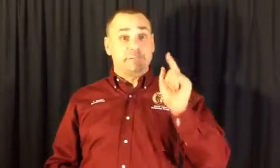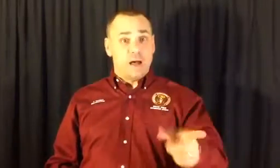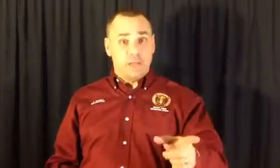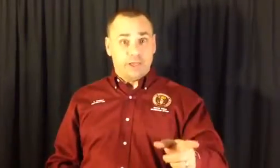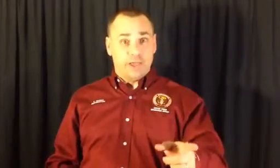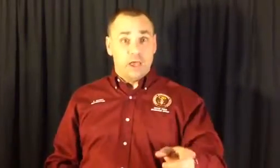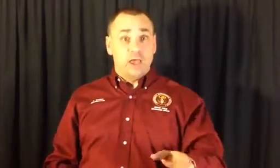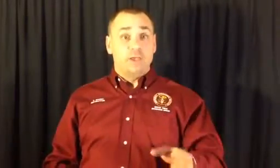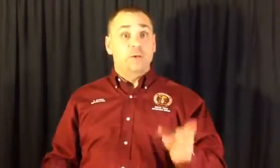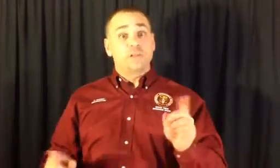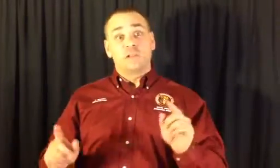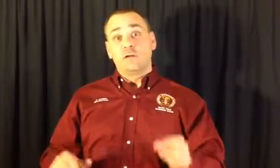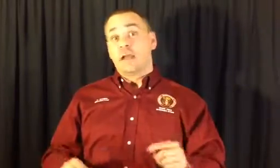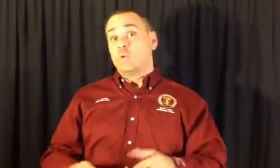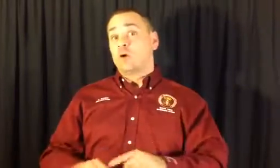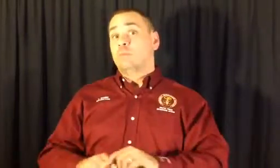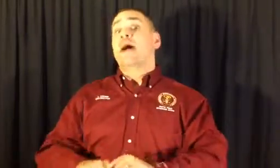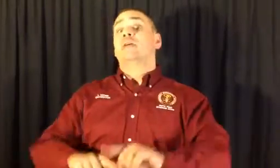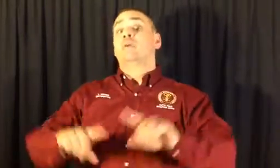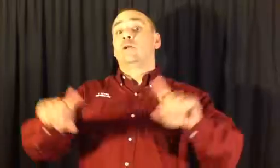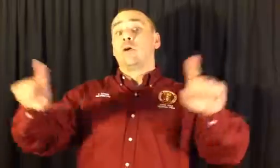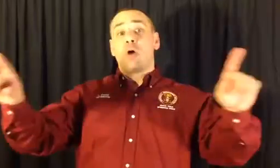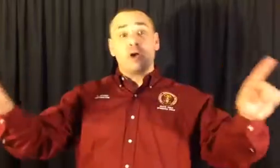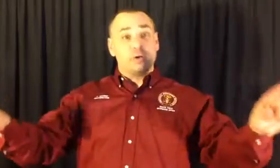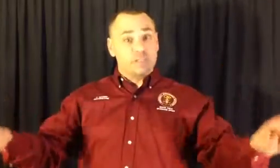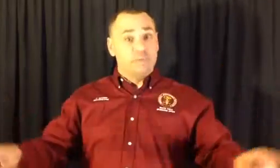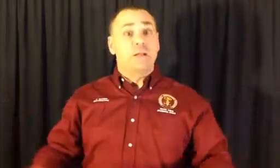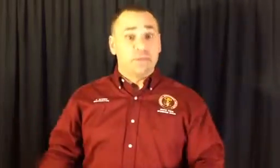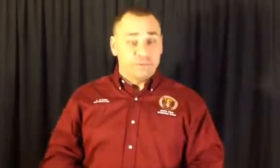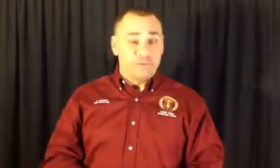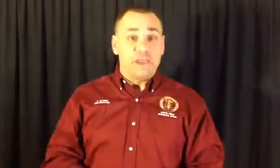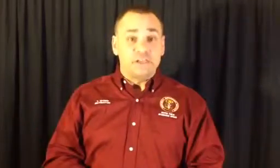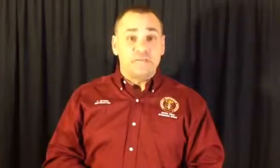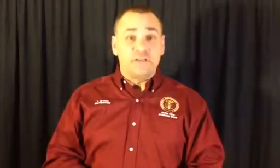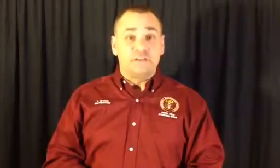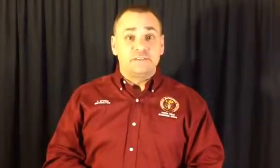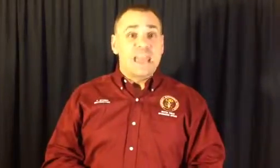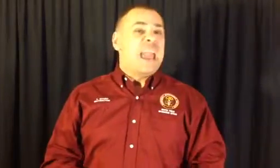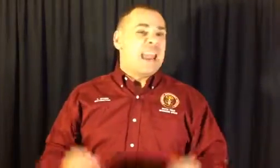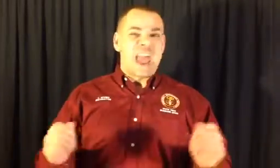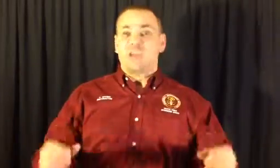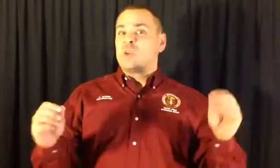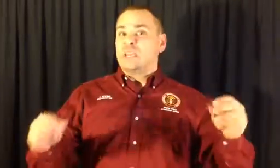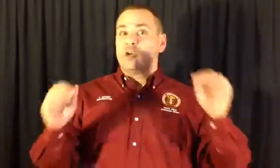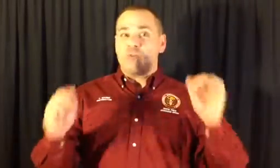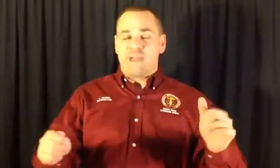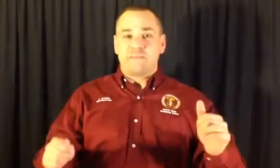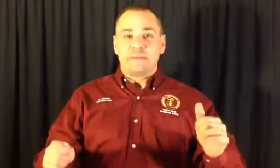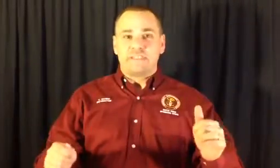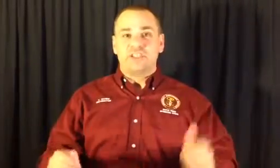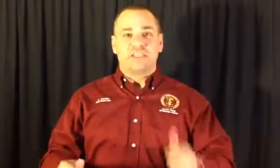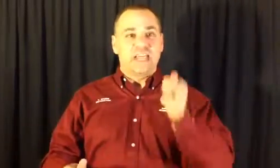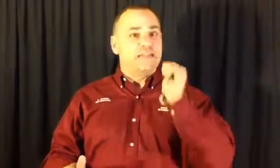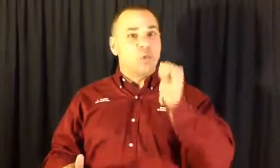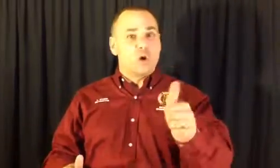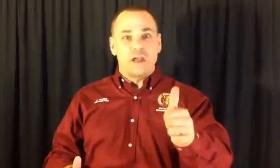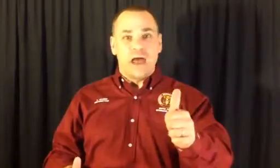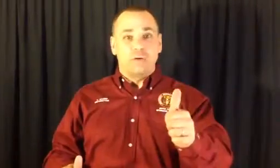the public. You'll also learn how to work better with your partners in the public information field and how to really craft the messages to get the word out.